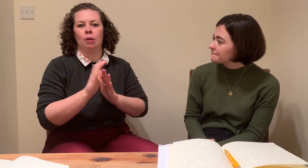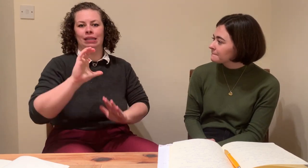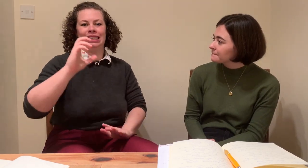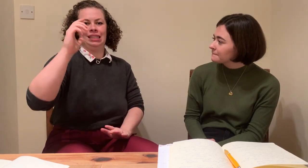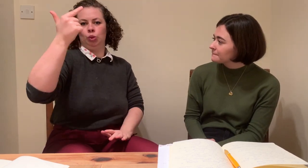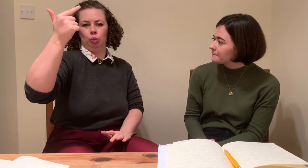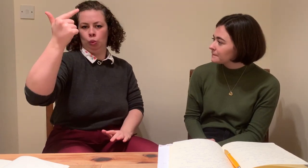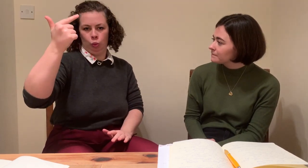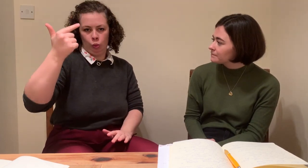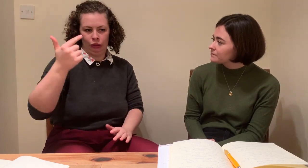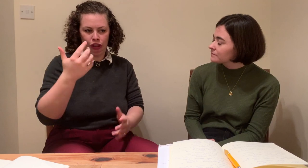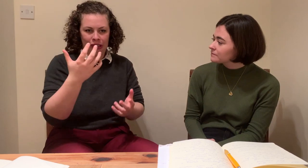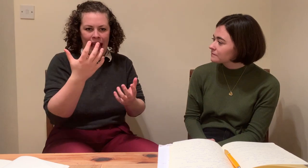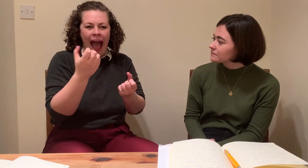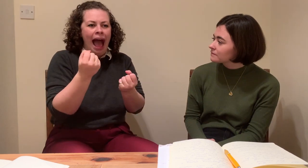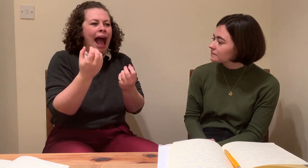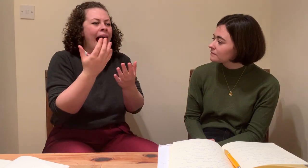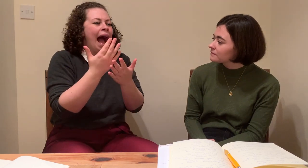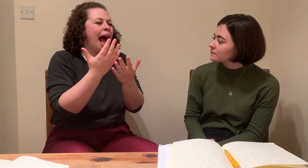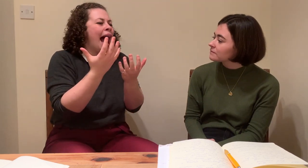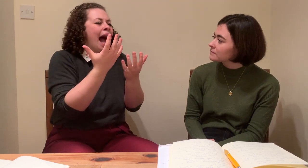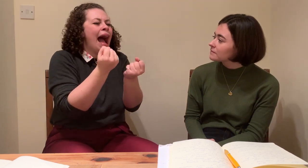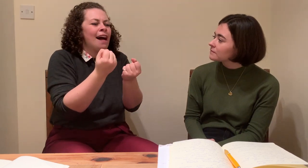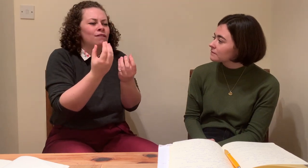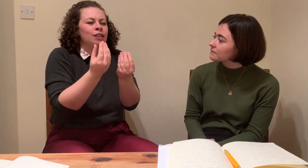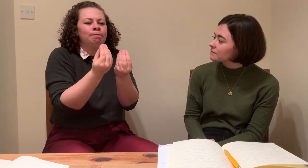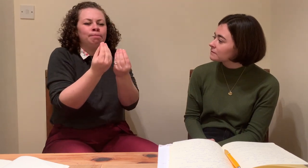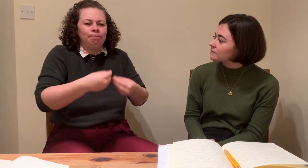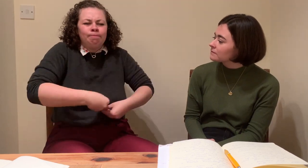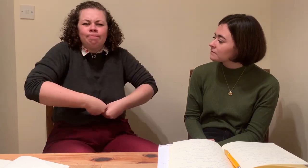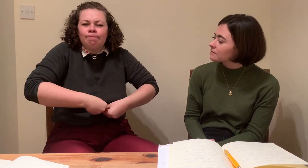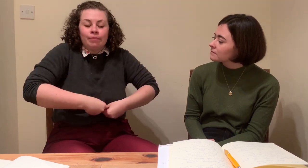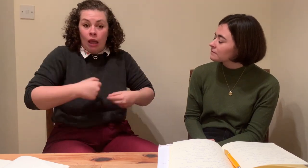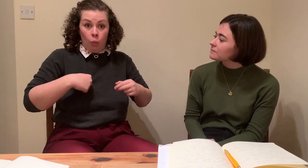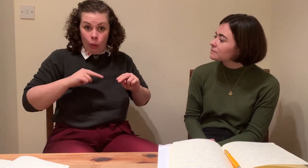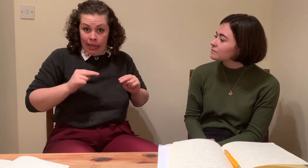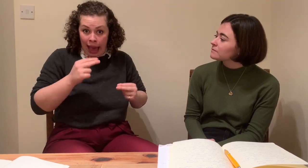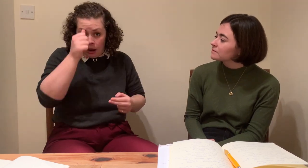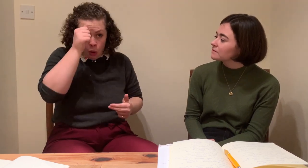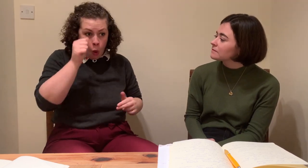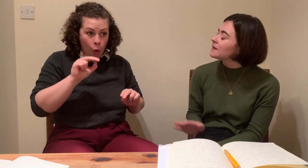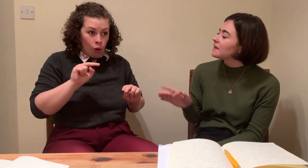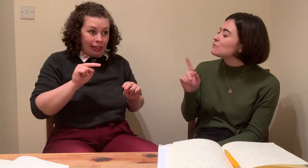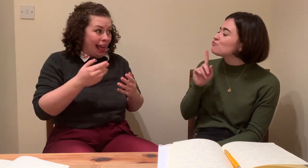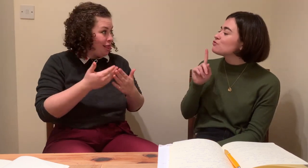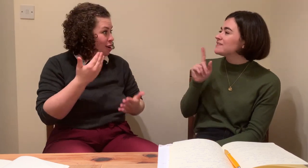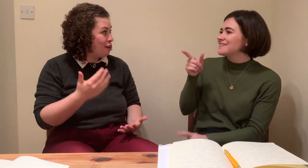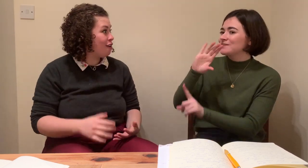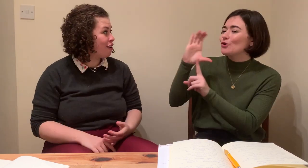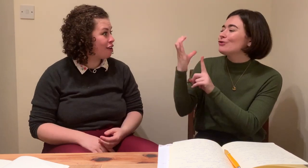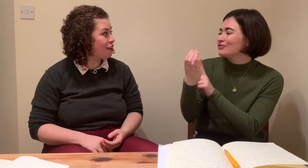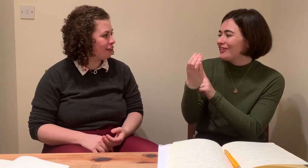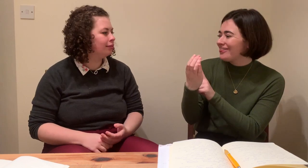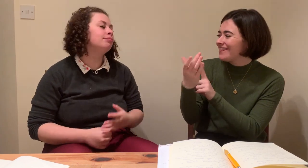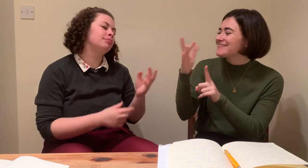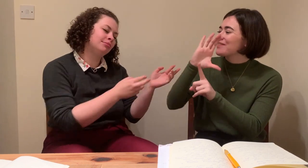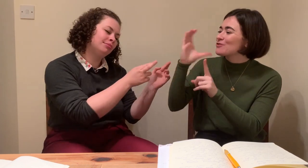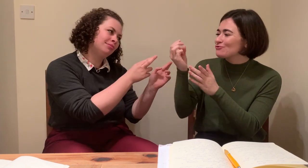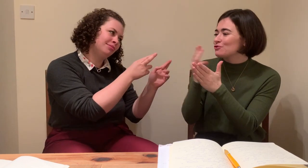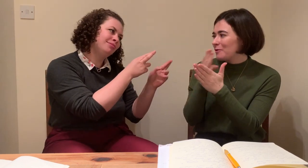You know, I worked with a deaf interpreter. I've worked with them a few times actually, but always in conference settings. So one of the